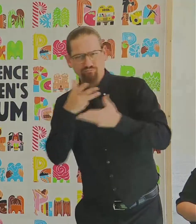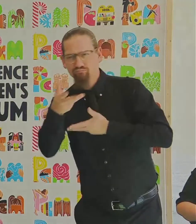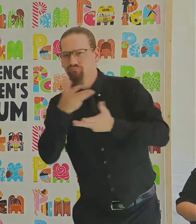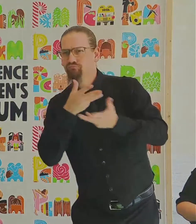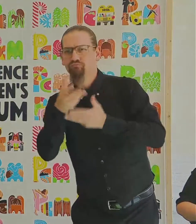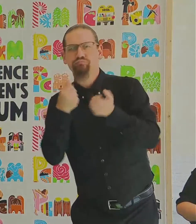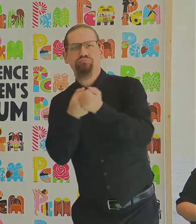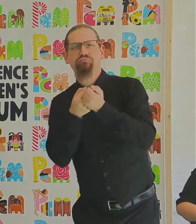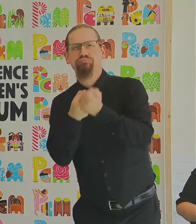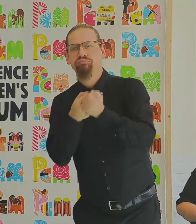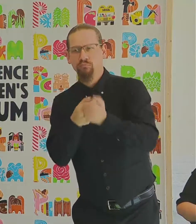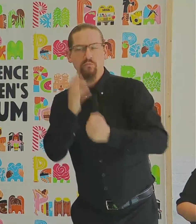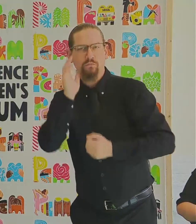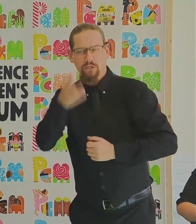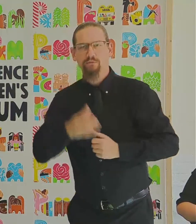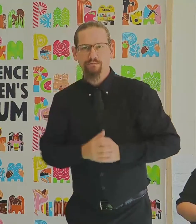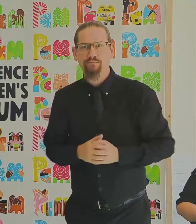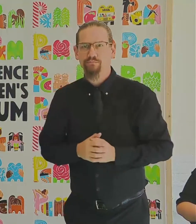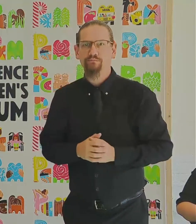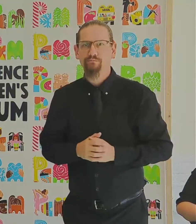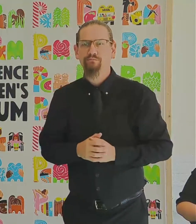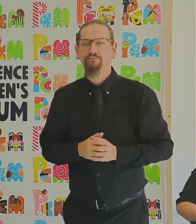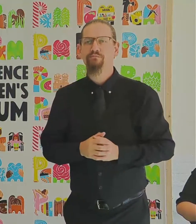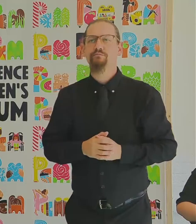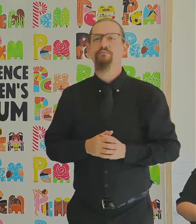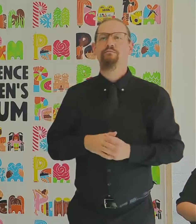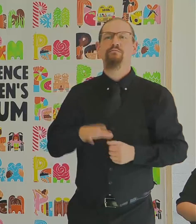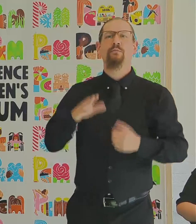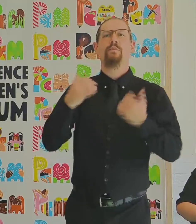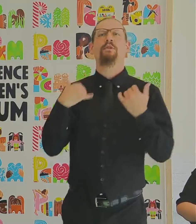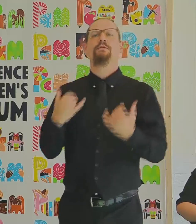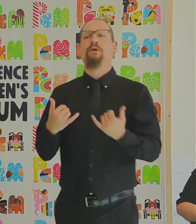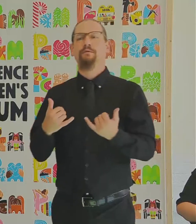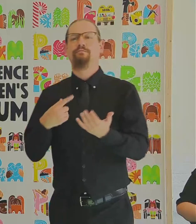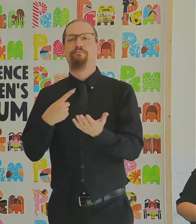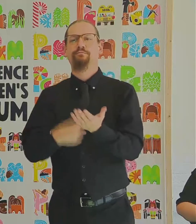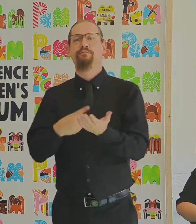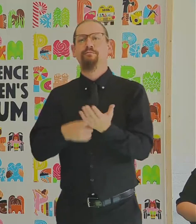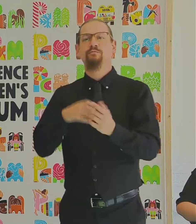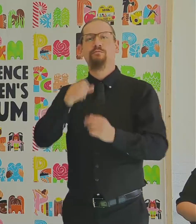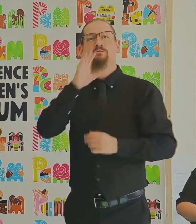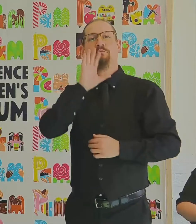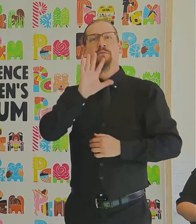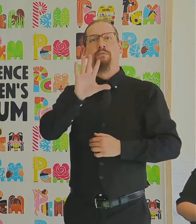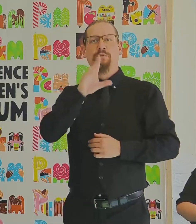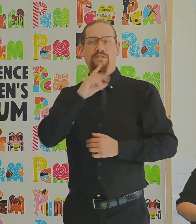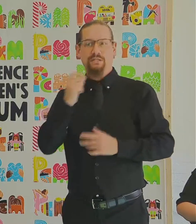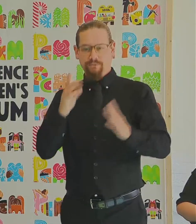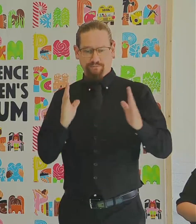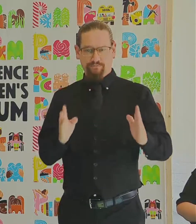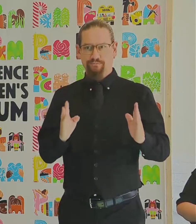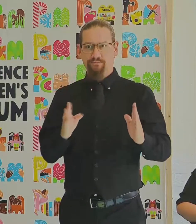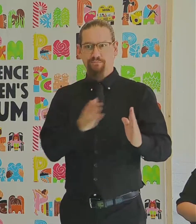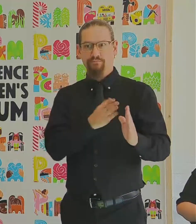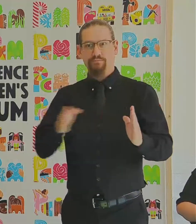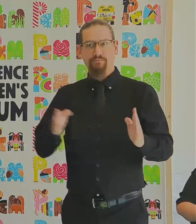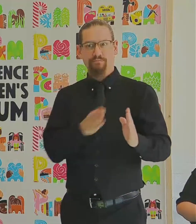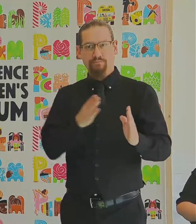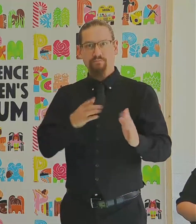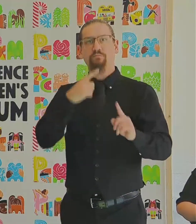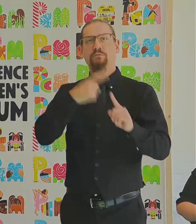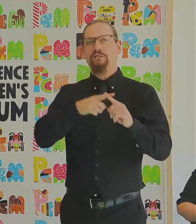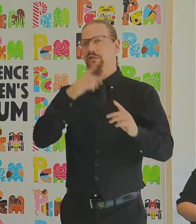While we're vaccinating children ages 5 to 18, and this is very, very good news, we must also realize that our work is not done.